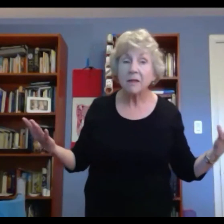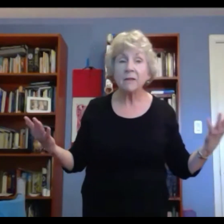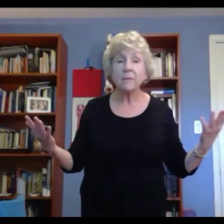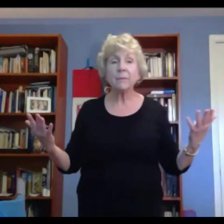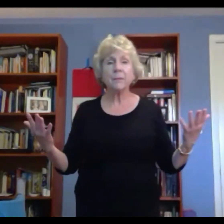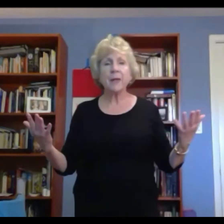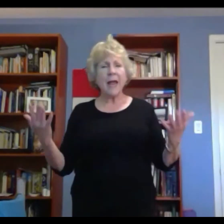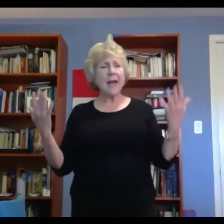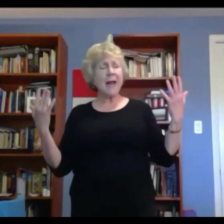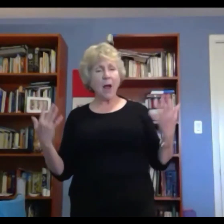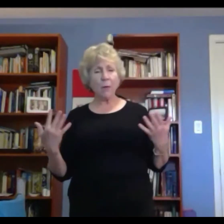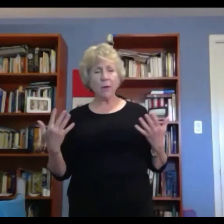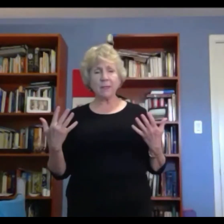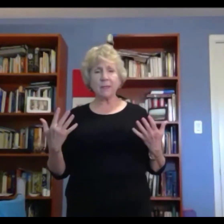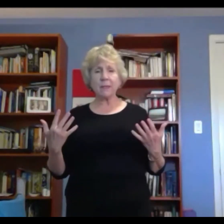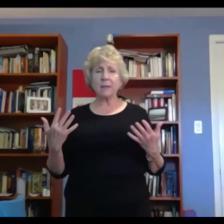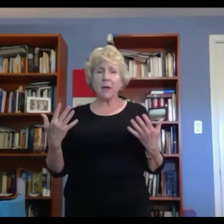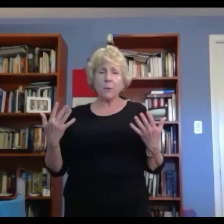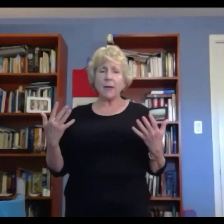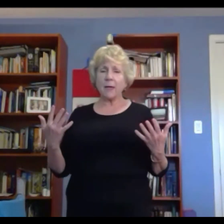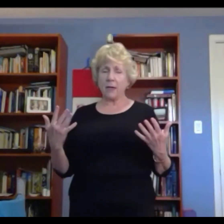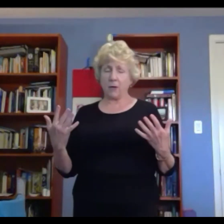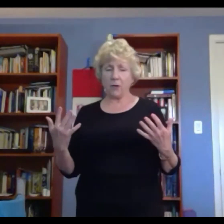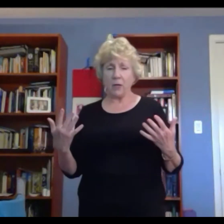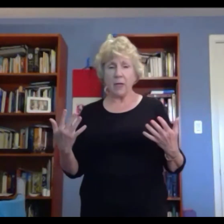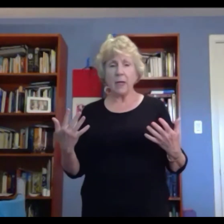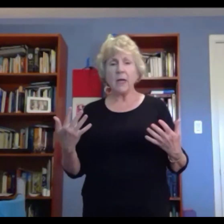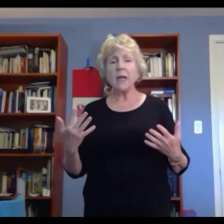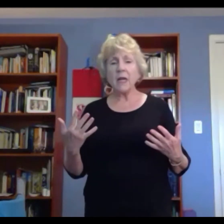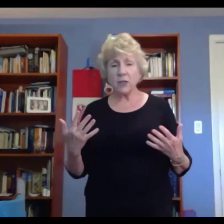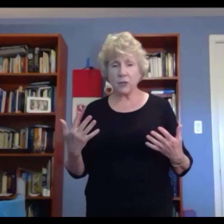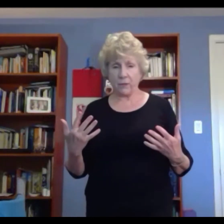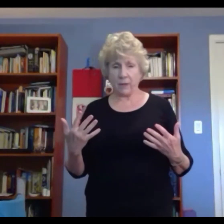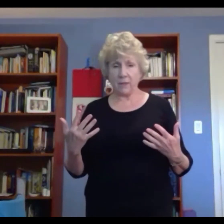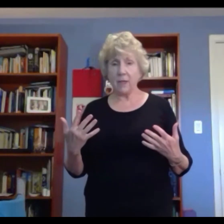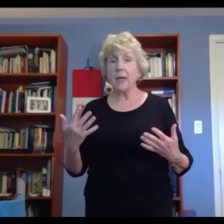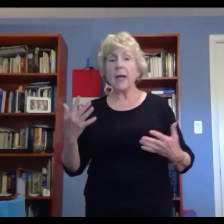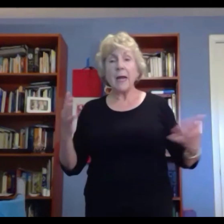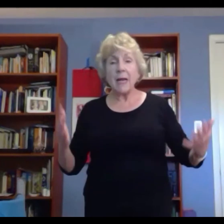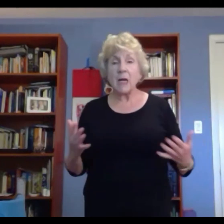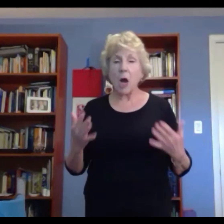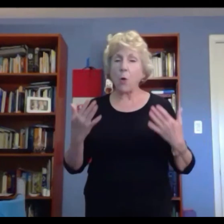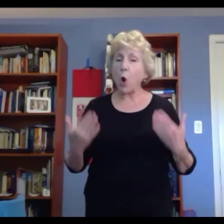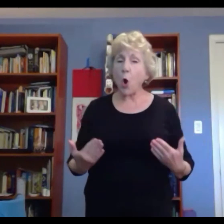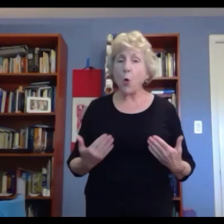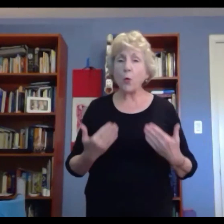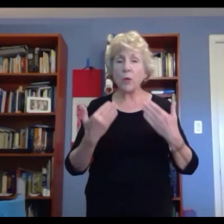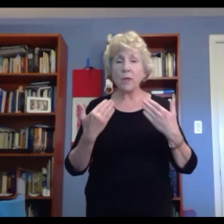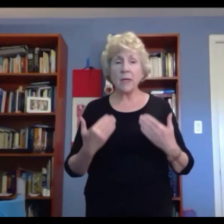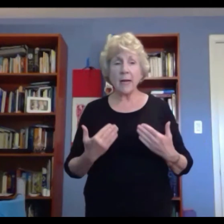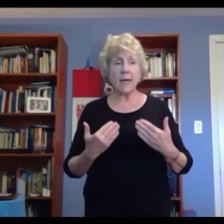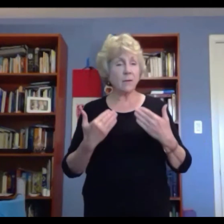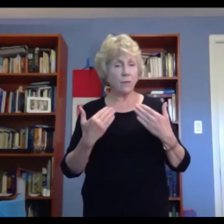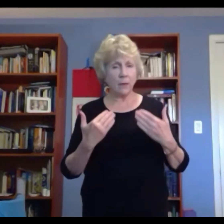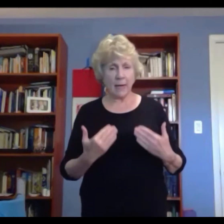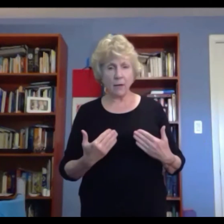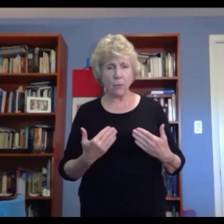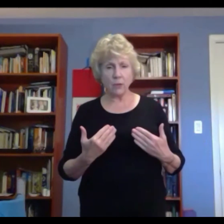And how is it that we hear each of us in our own native language?